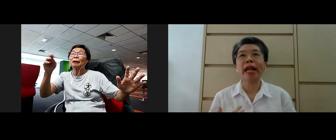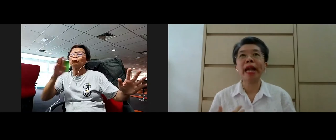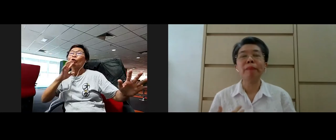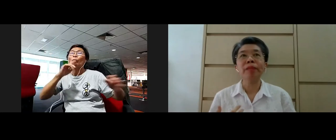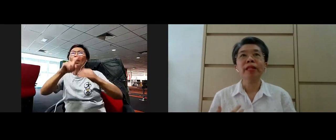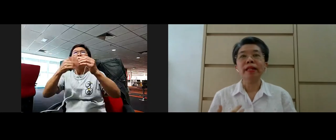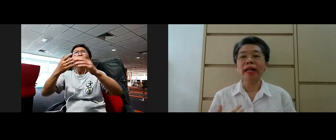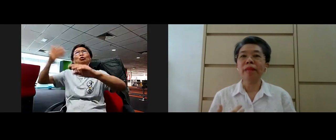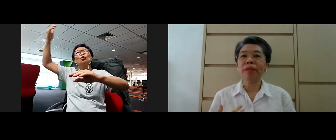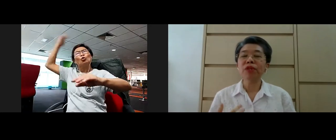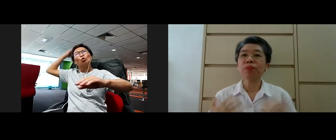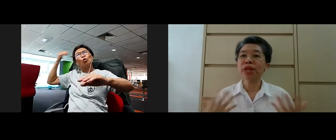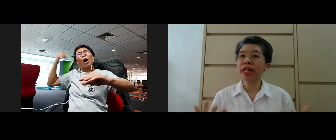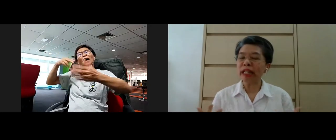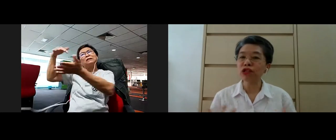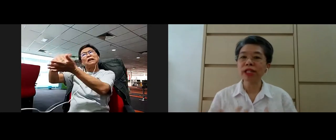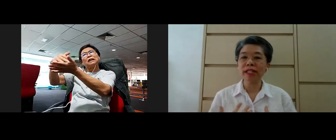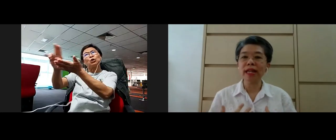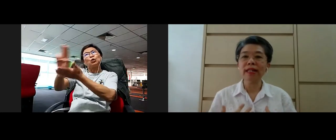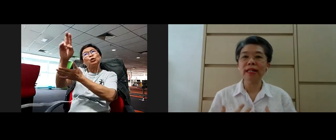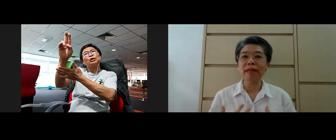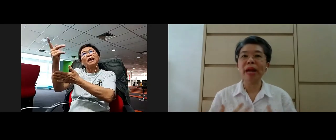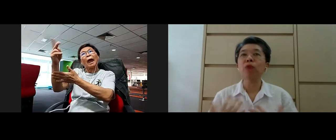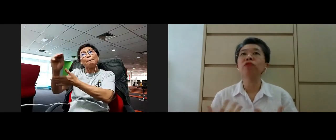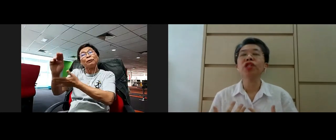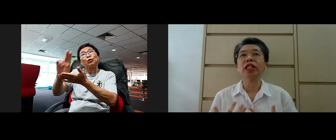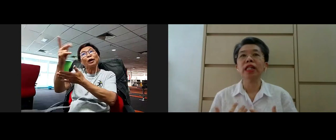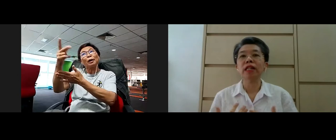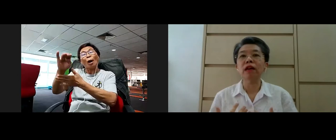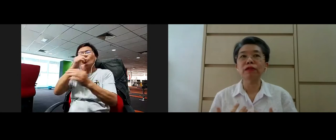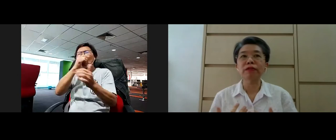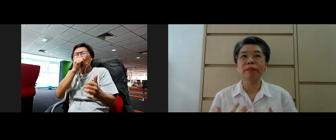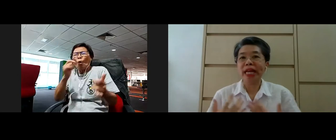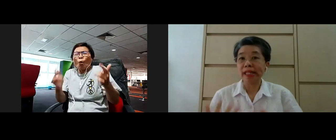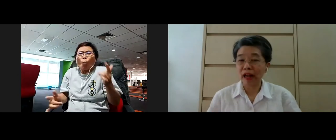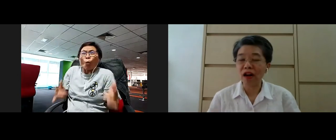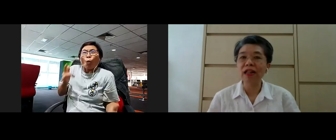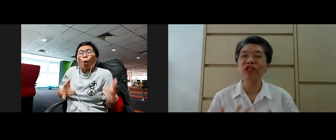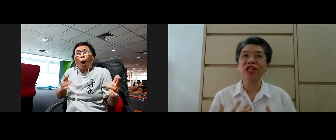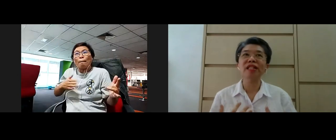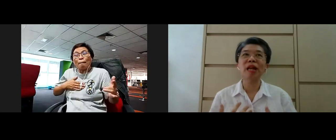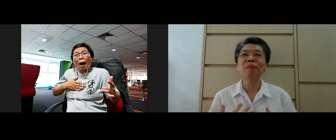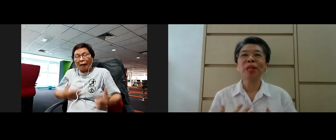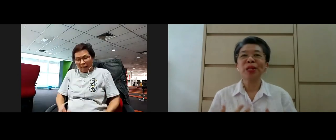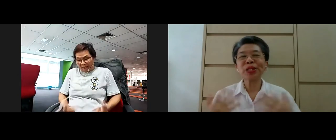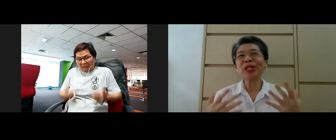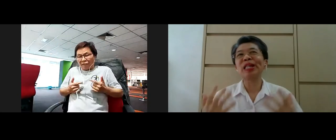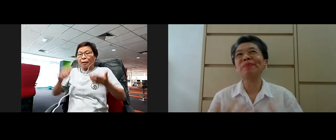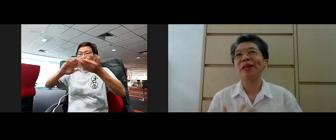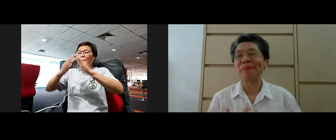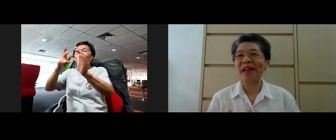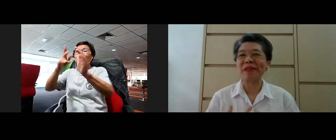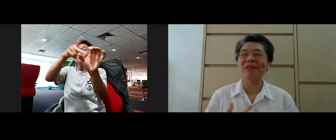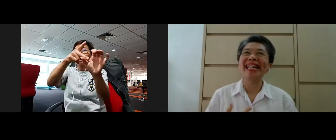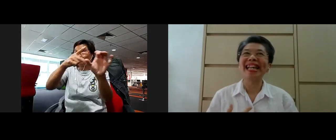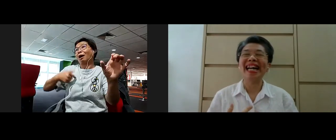in UKM, yeah, it was pretty interesting, my own journey of being a psychologist, yeah. Just a